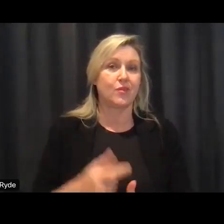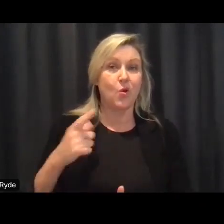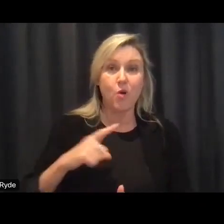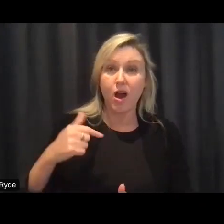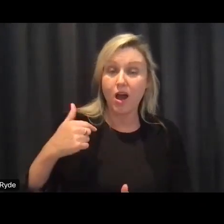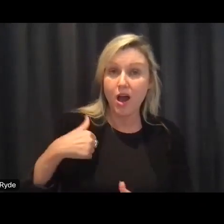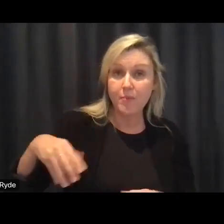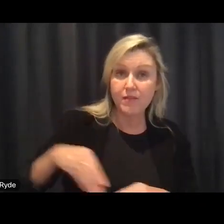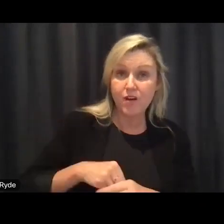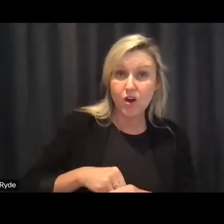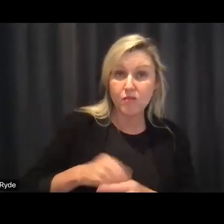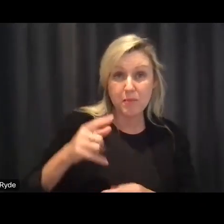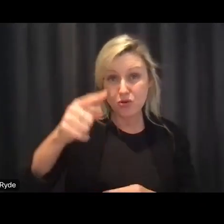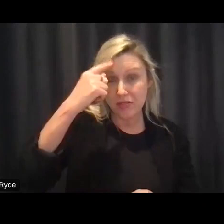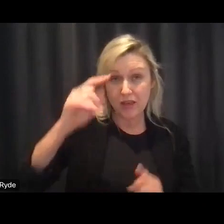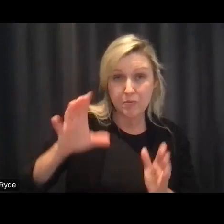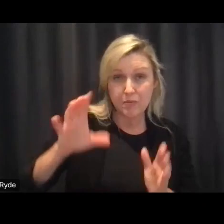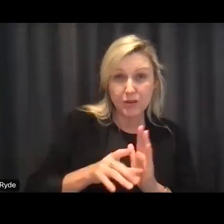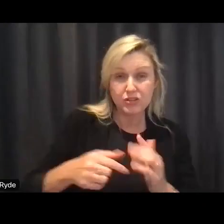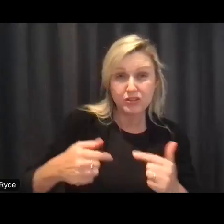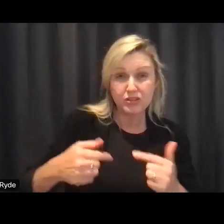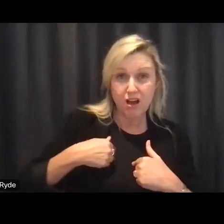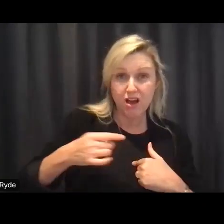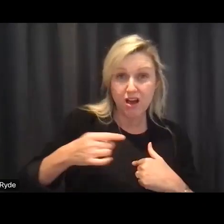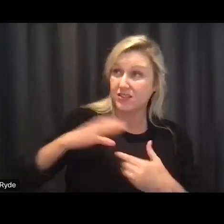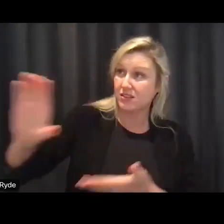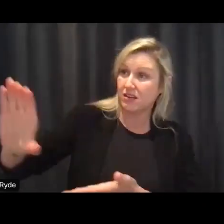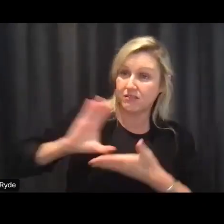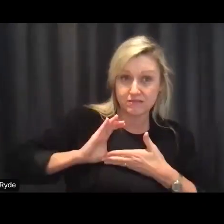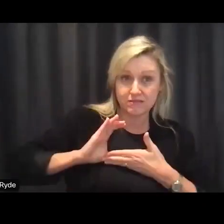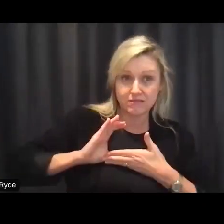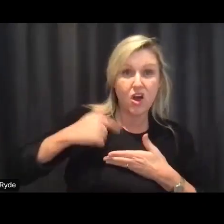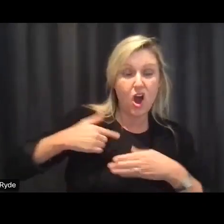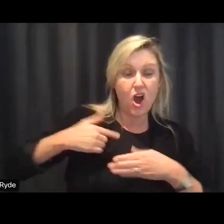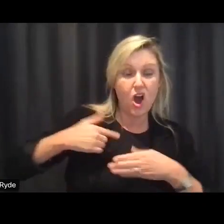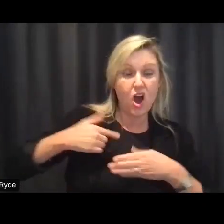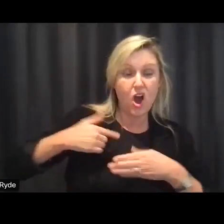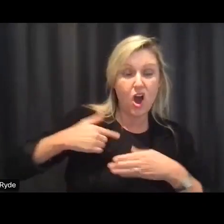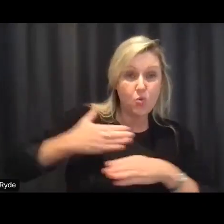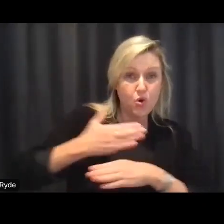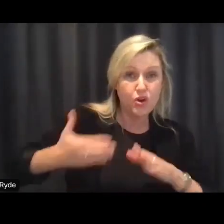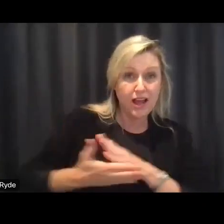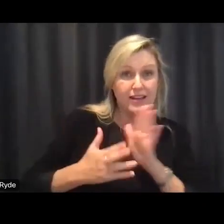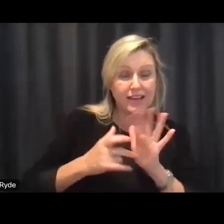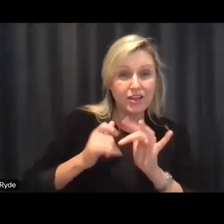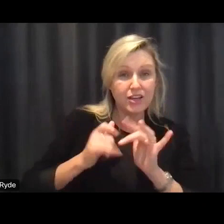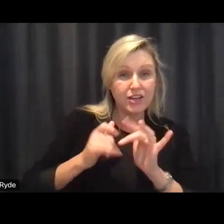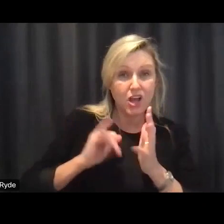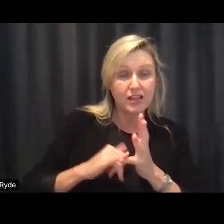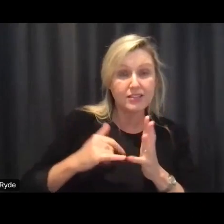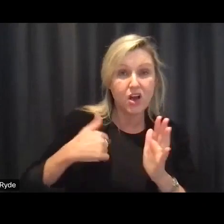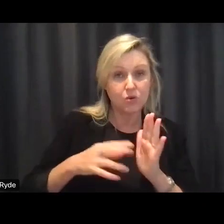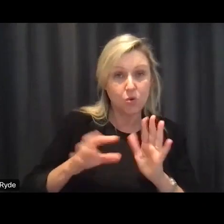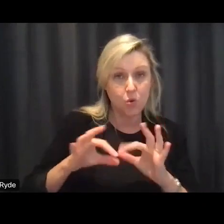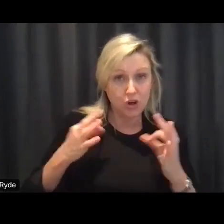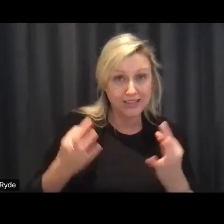interest i'm an ndis registered provider i worked for the national disability insurance agency